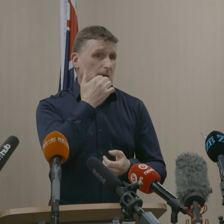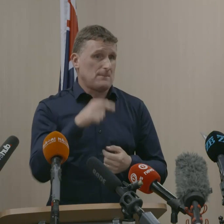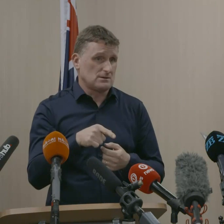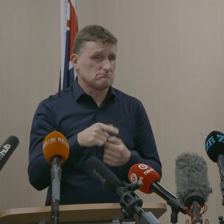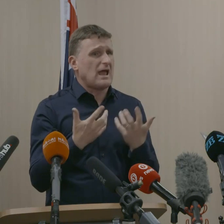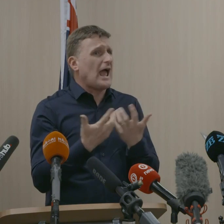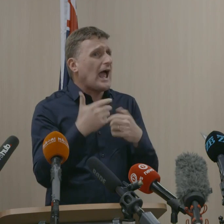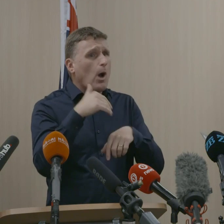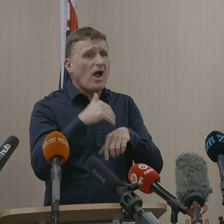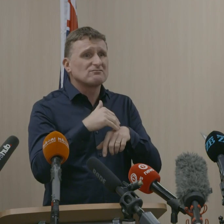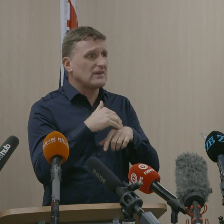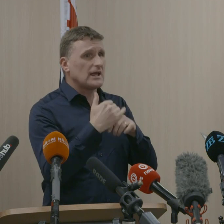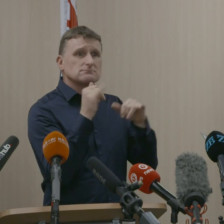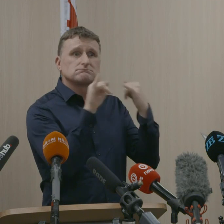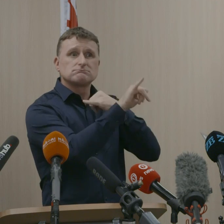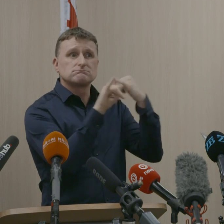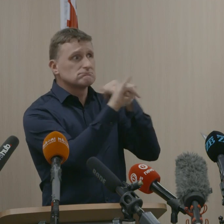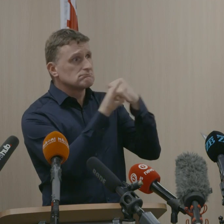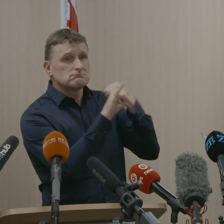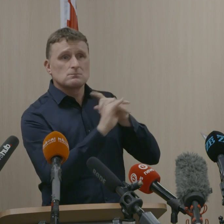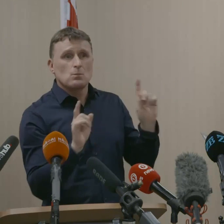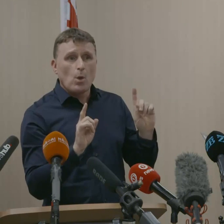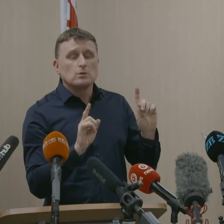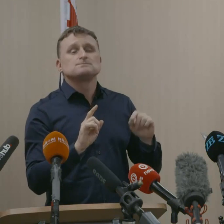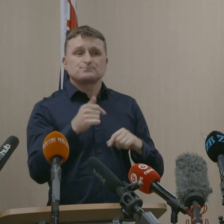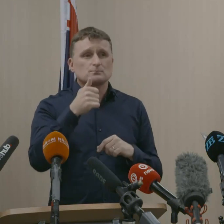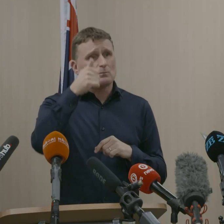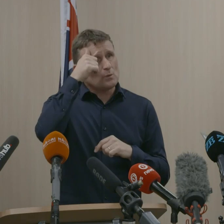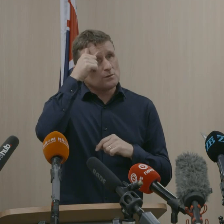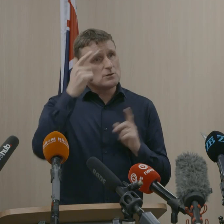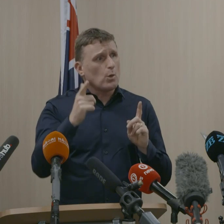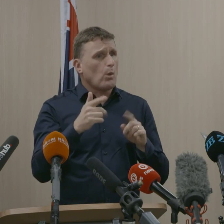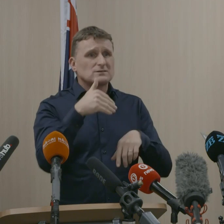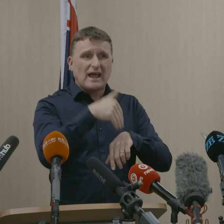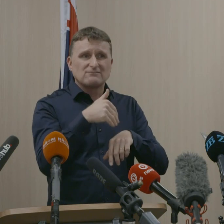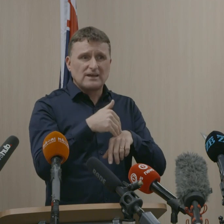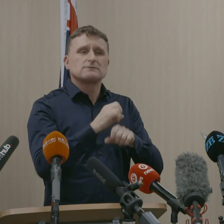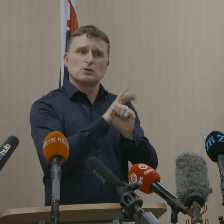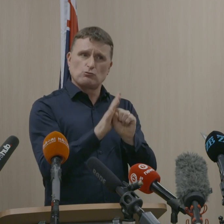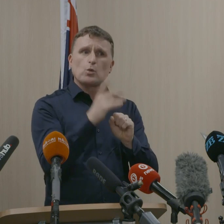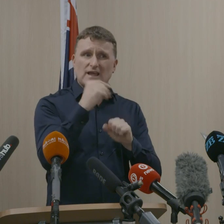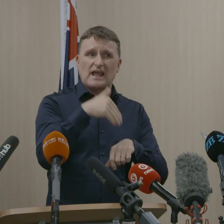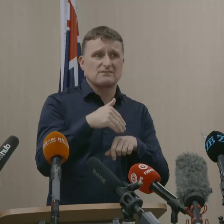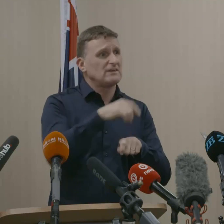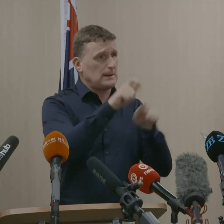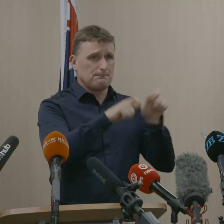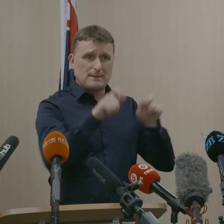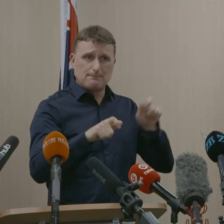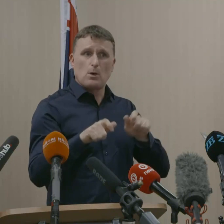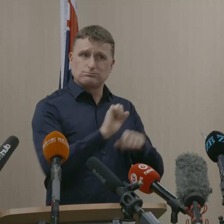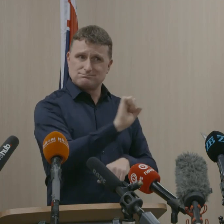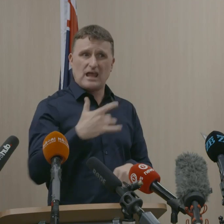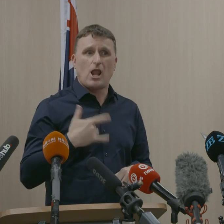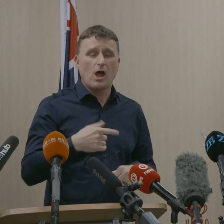travel, we want to acknowledge the impact it is having very directly on people's lives. COVID-19